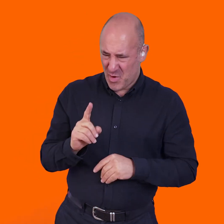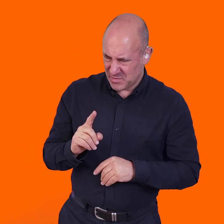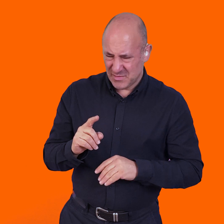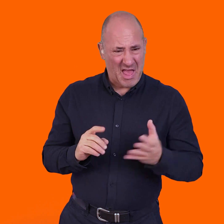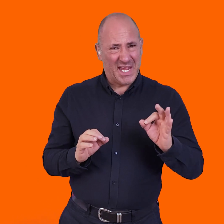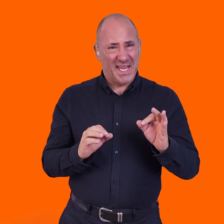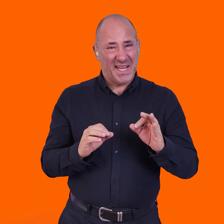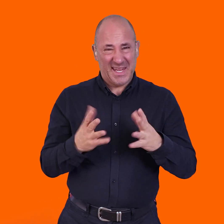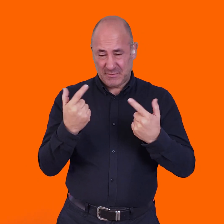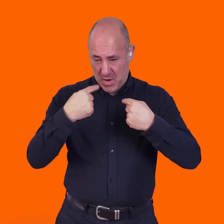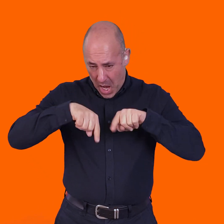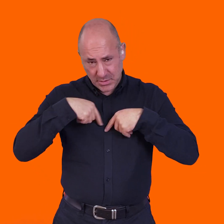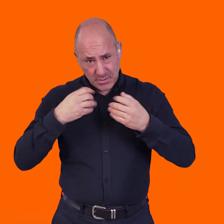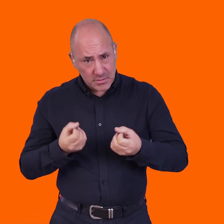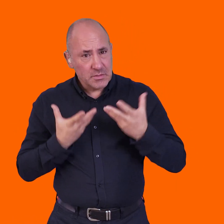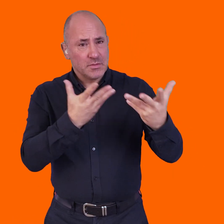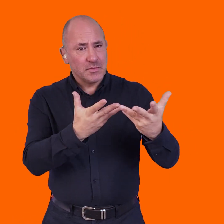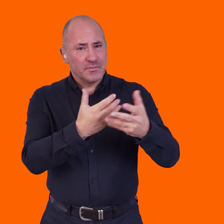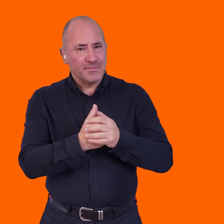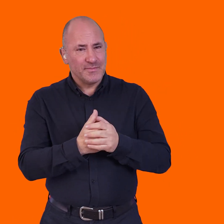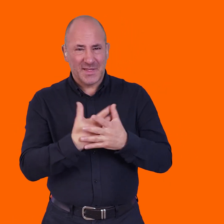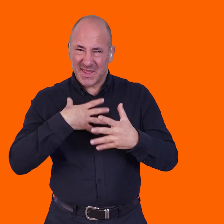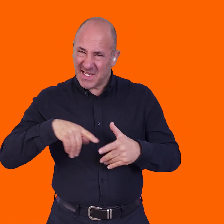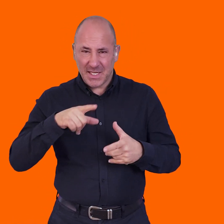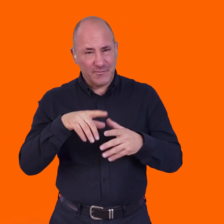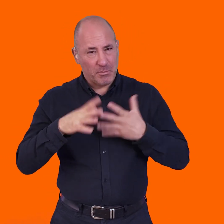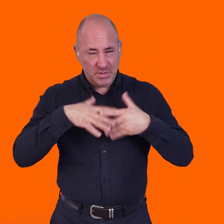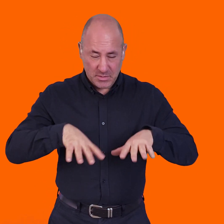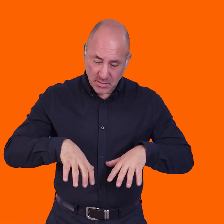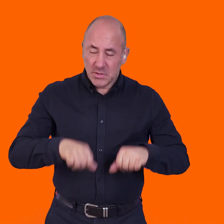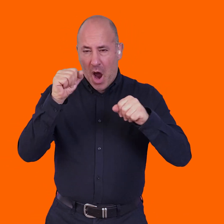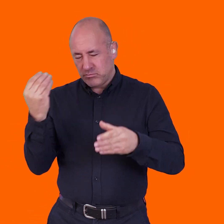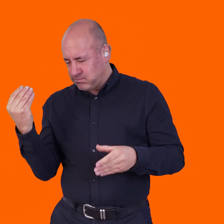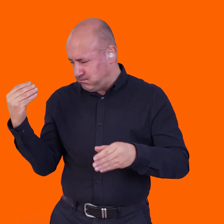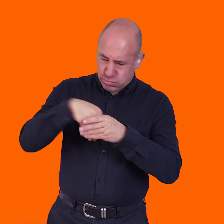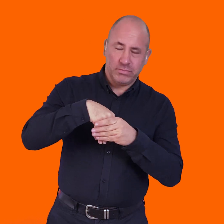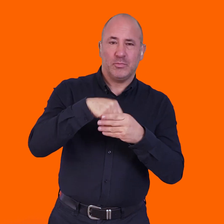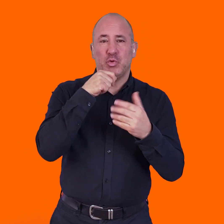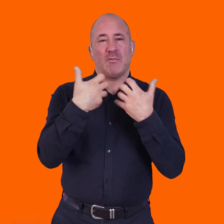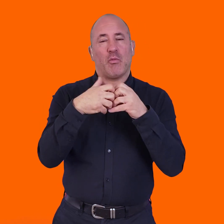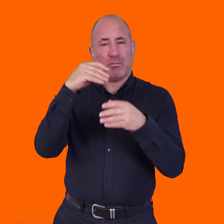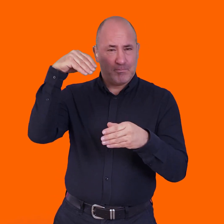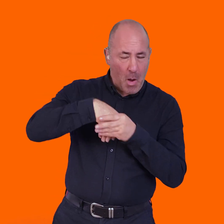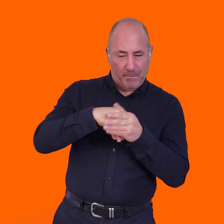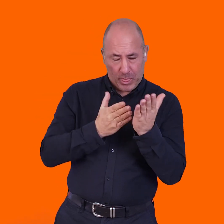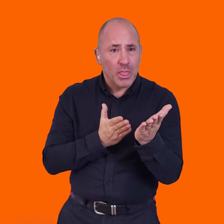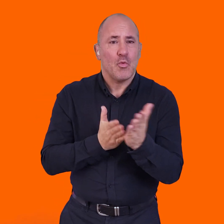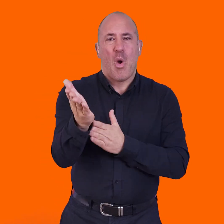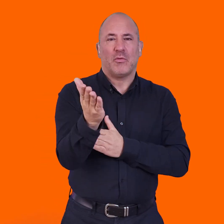to, you know, come from us. It needs to be really embedded from a work's